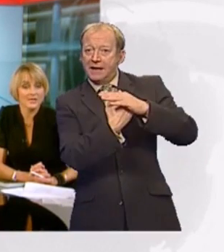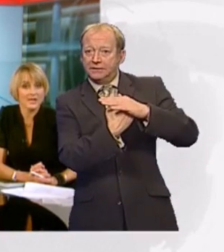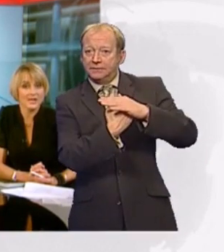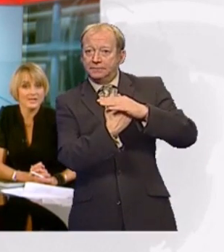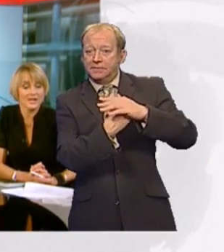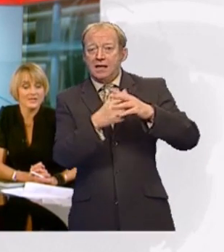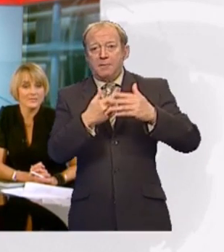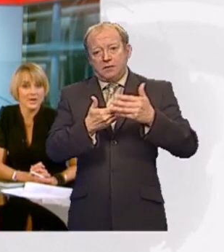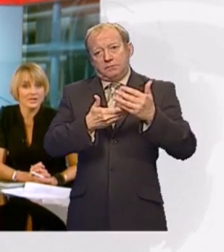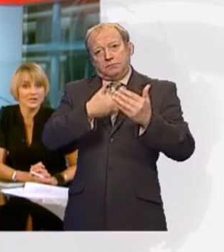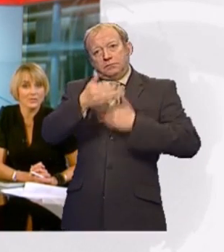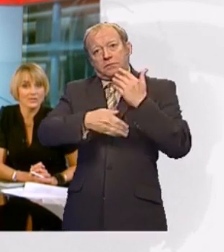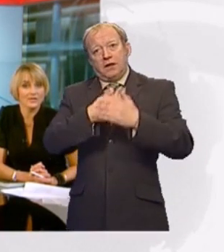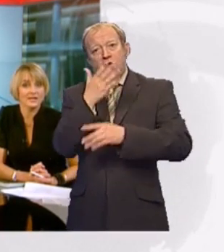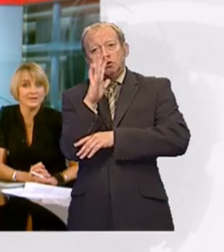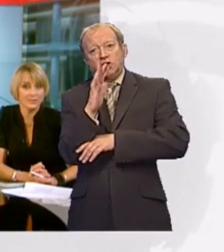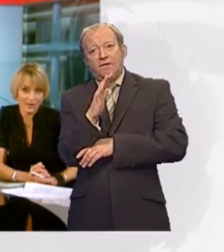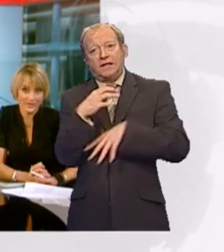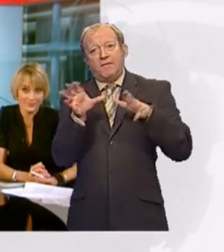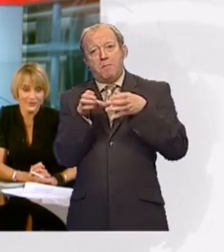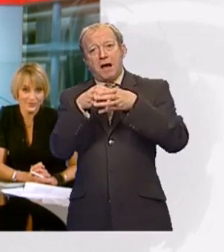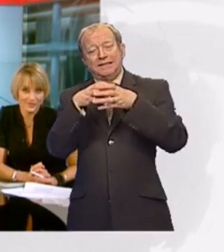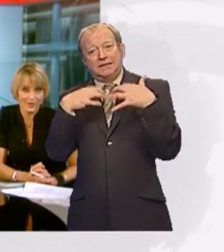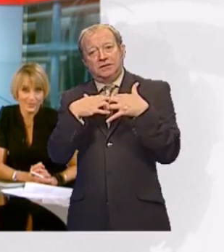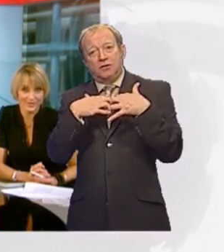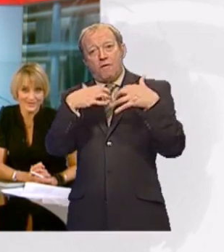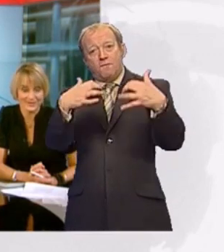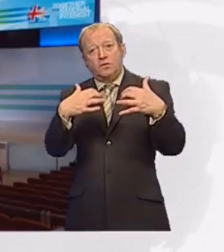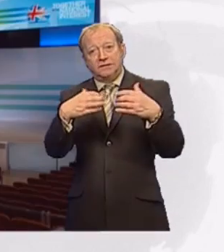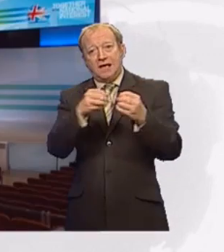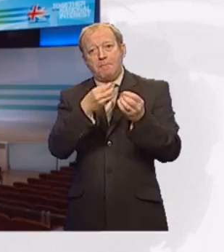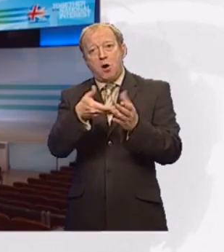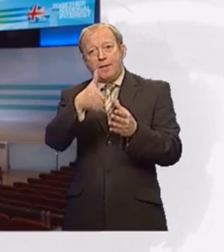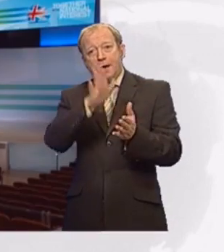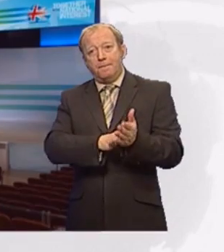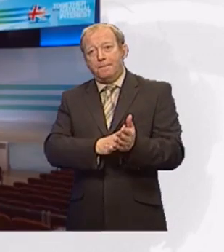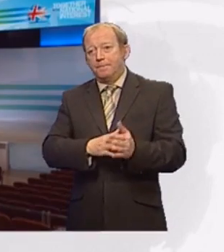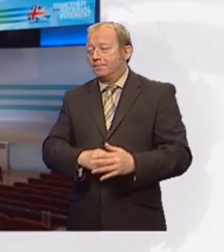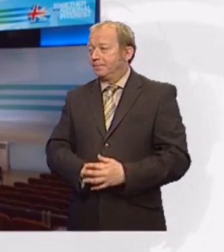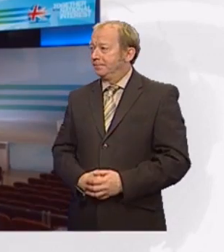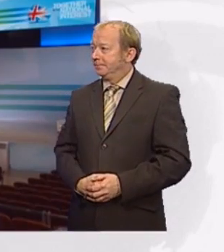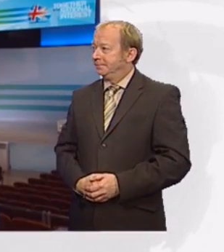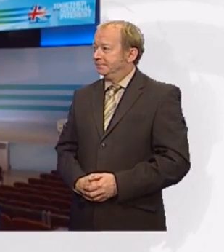the details at the Conservative Party conference in Birmingham. John Sopel is there for us. John.